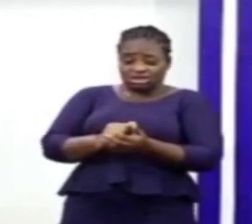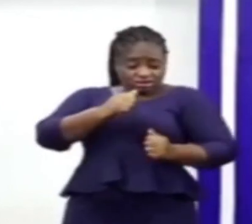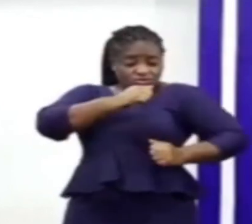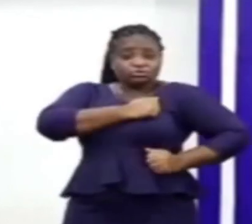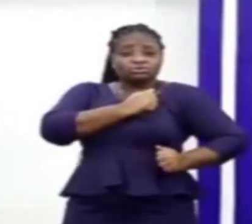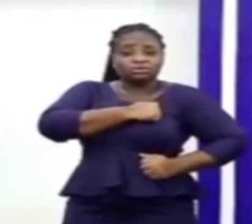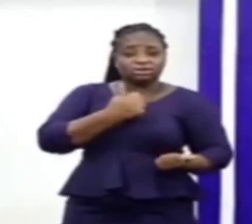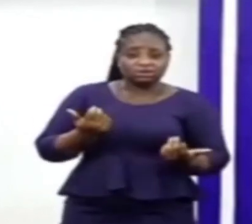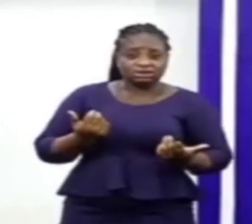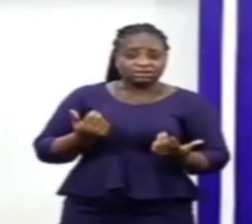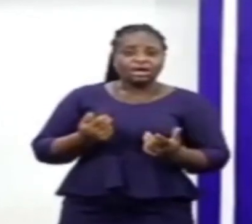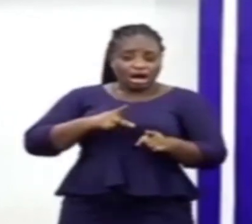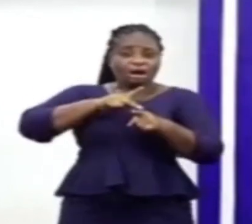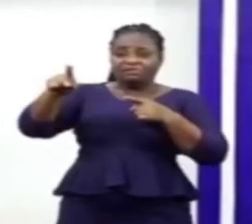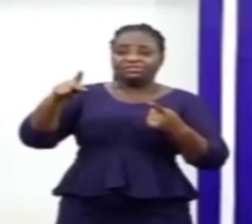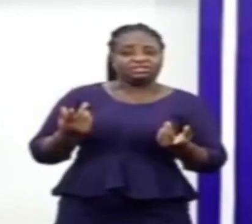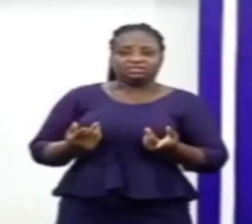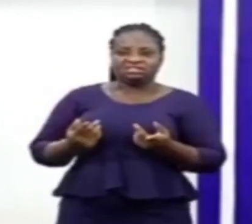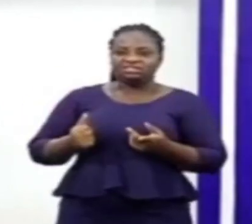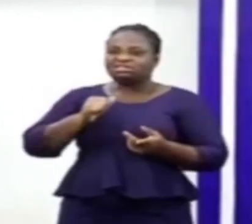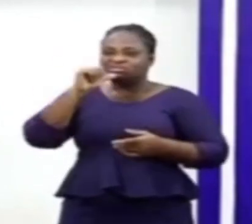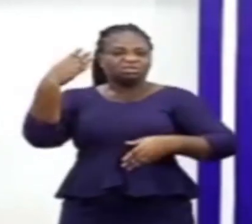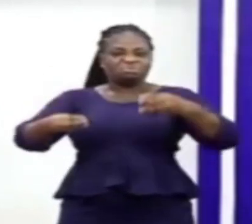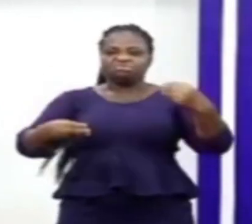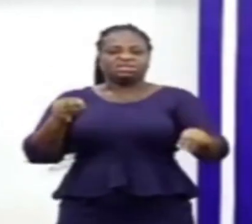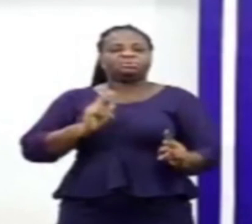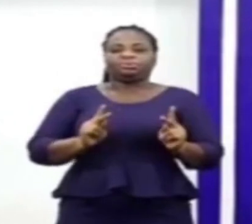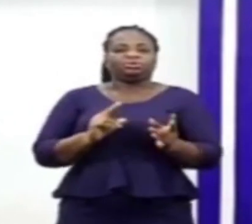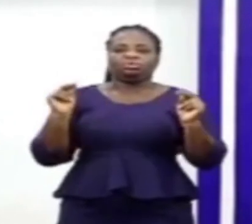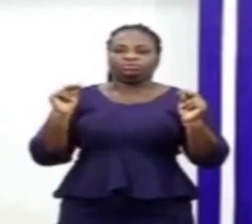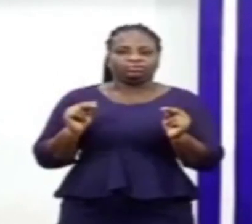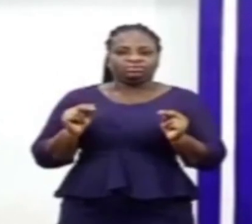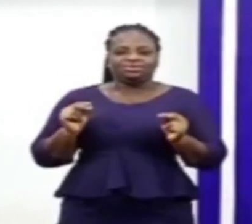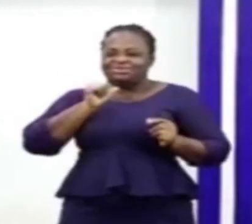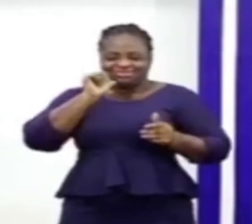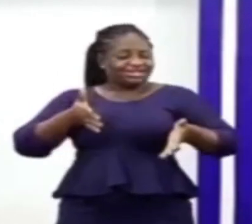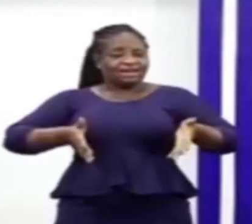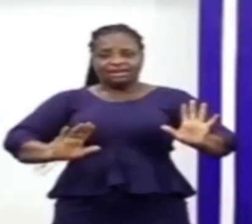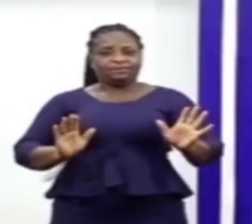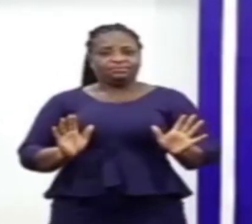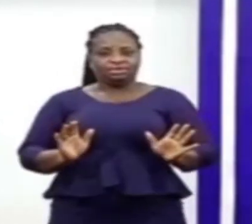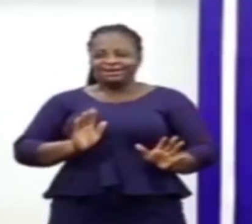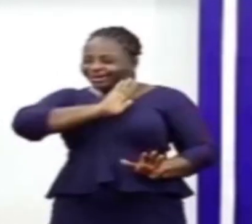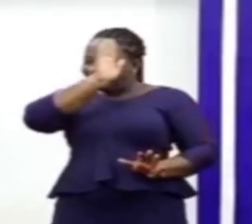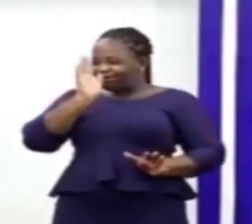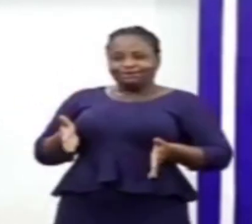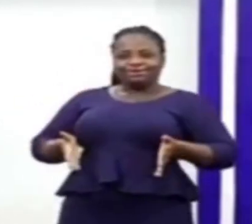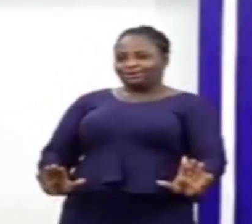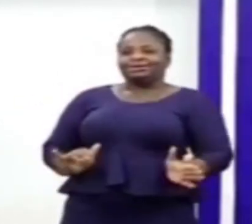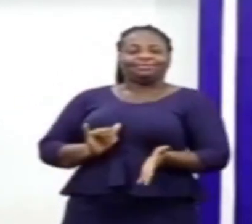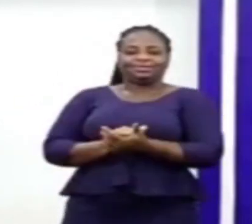are professionals. They do not brutalize. We do not allow it. And we are never going to allow it.